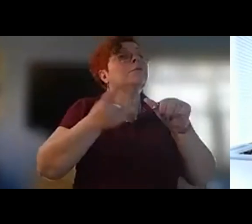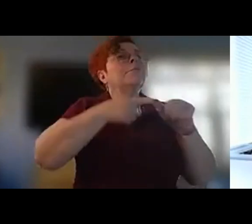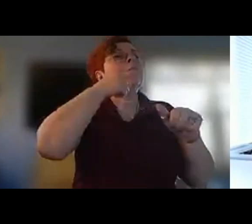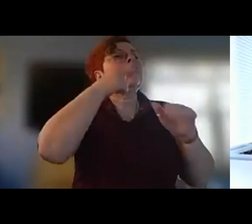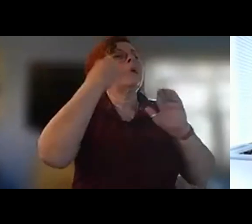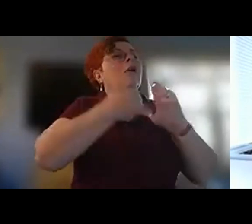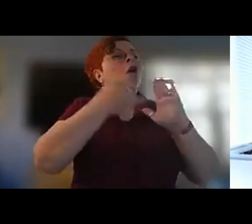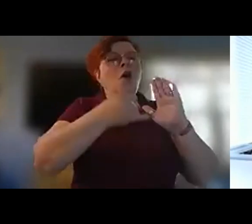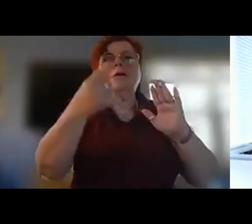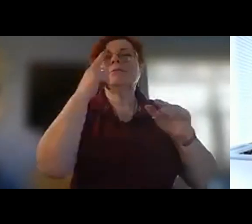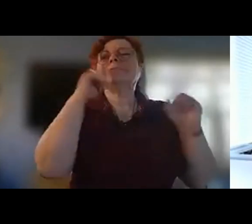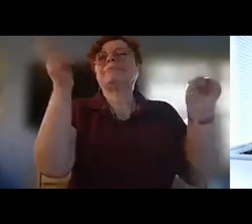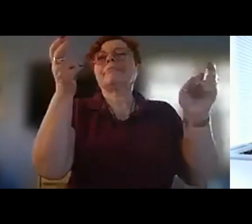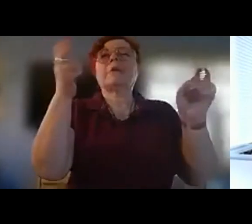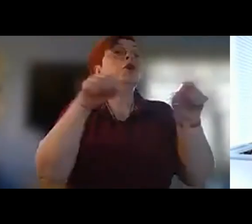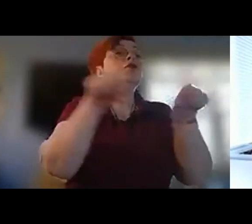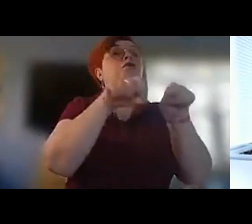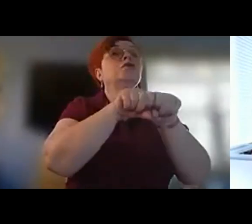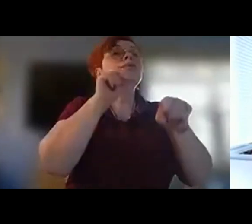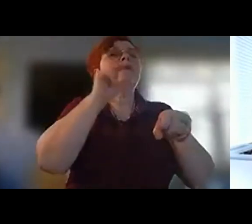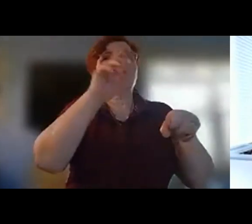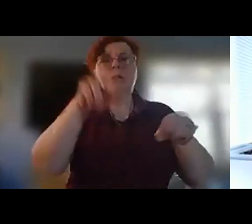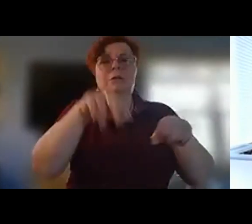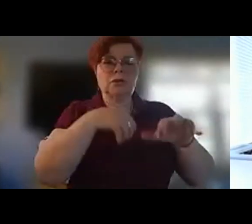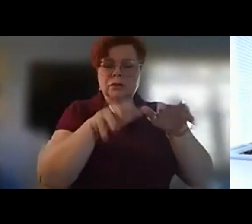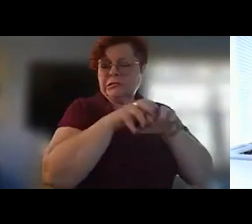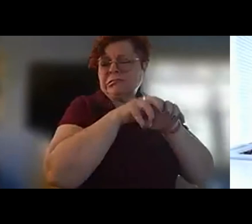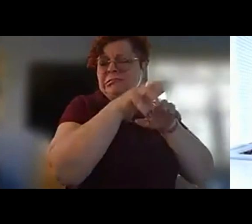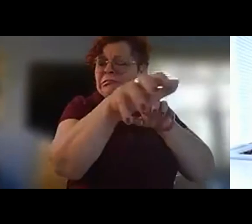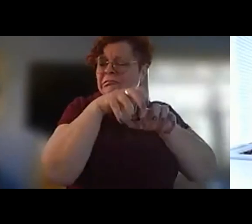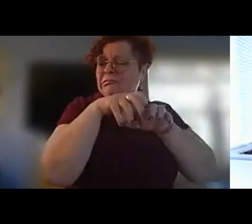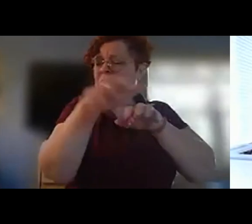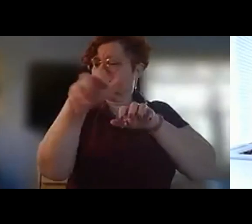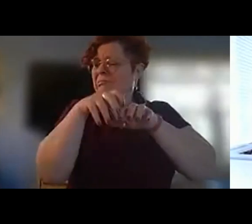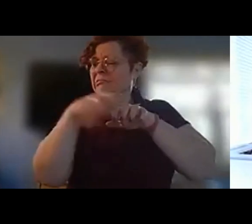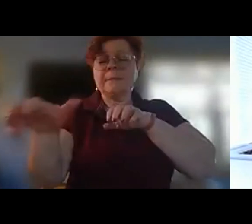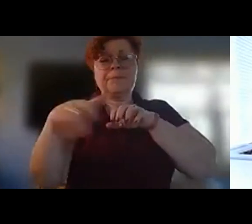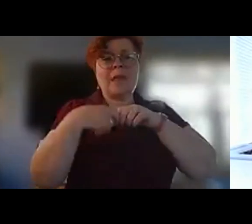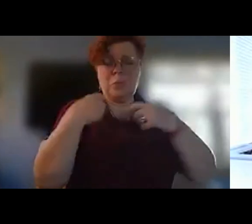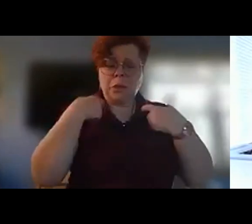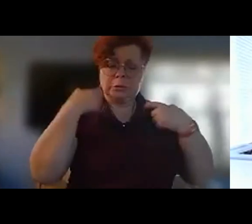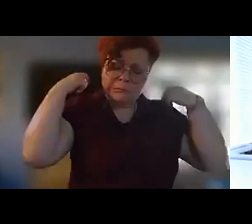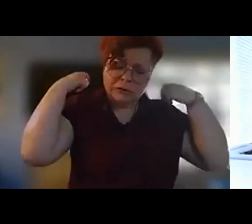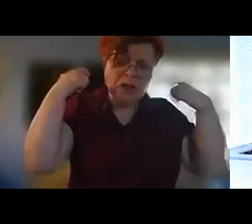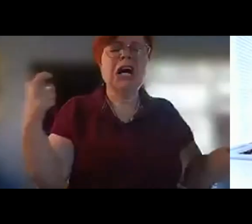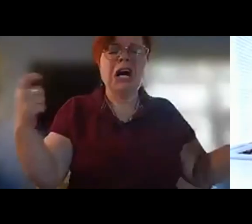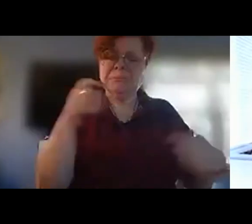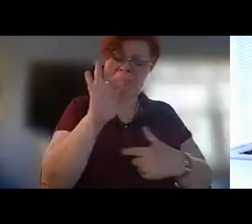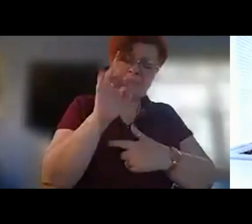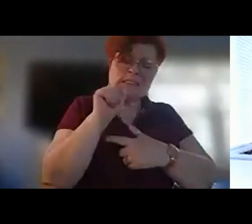of rochester and there was like one huge i mean like enormous six foot at least um model of a shoe